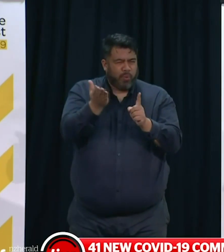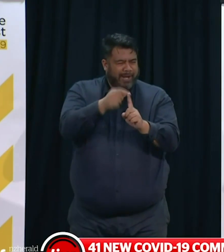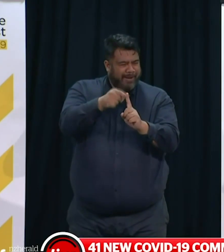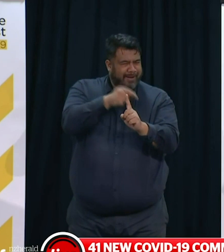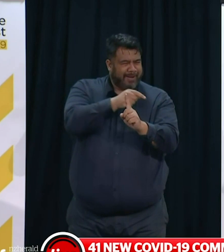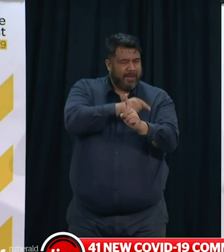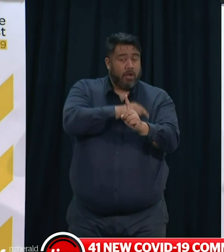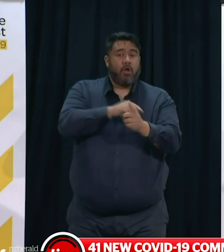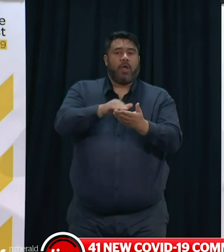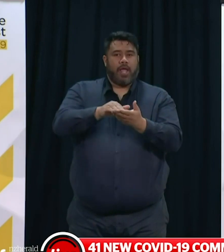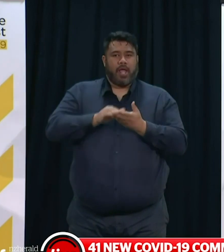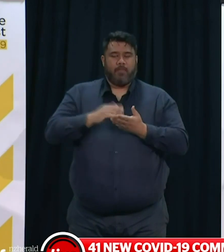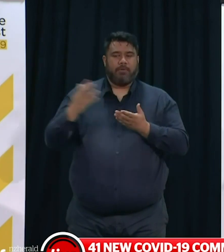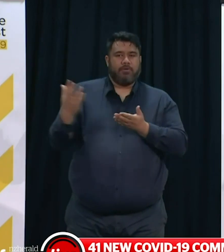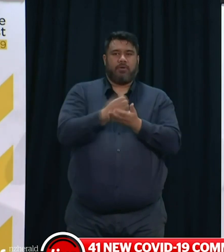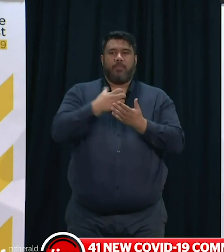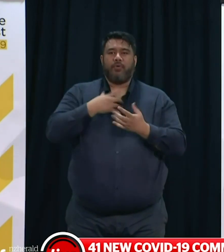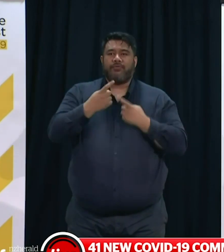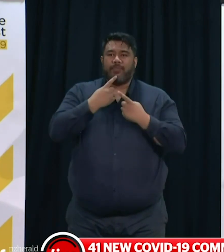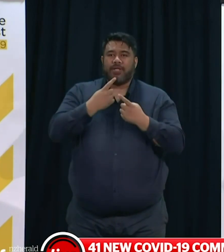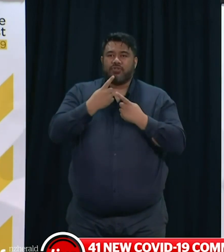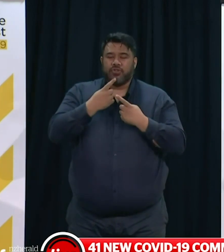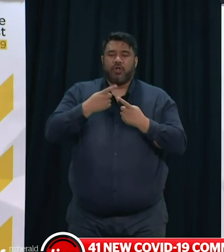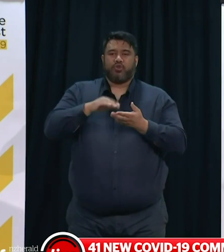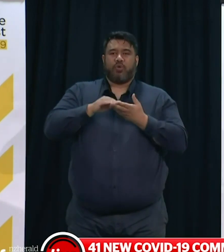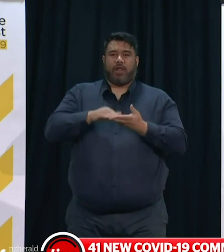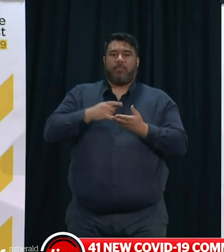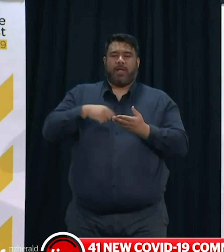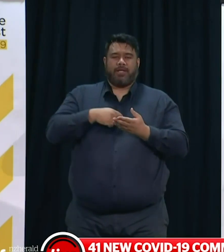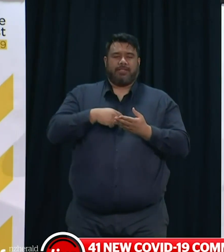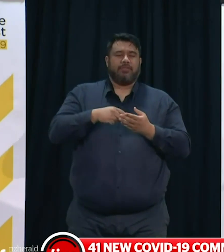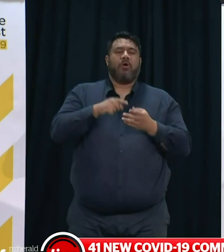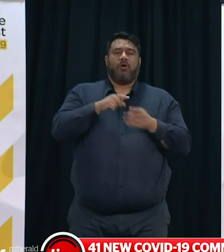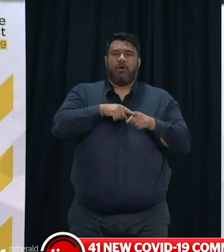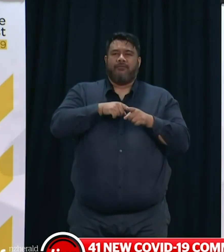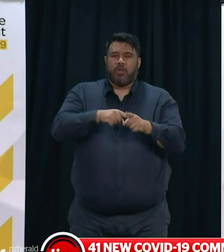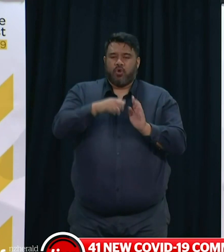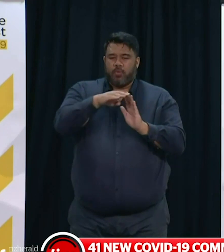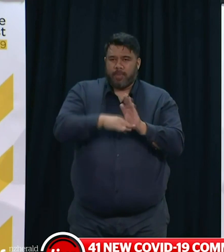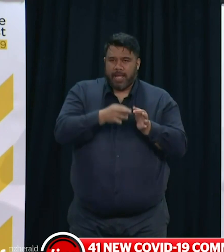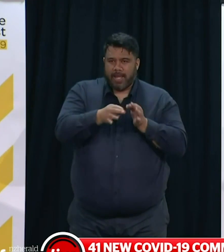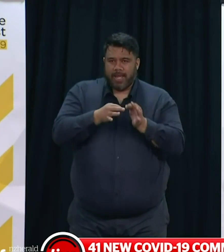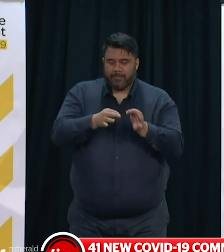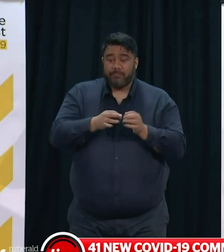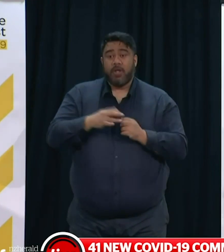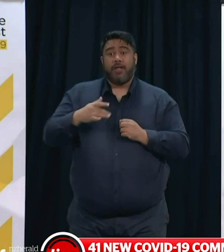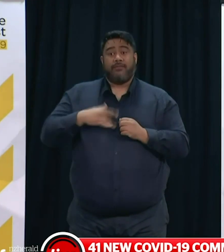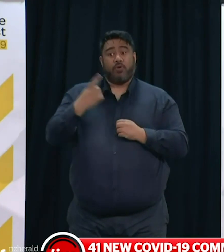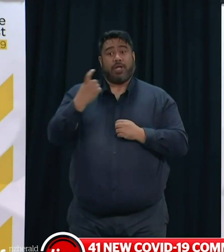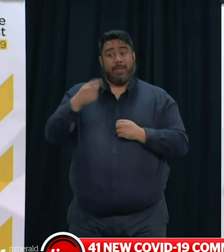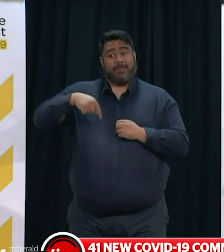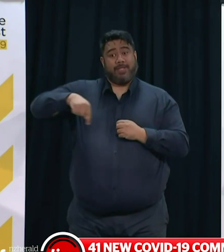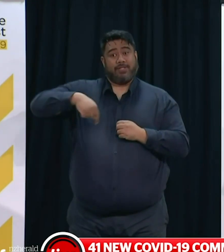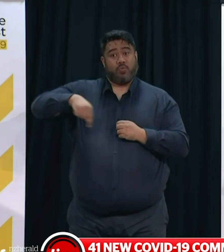will slow the spread of the virus and we expect to see that slowing will begin to happen during this week. So each identified